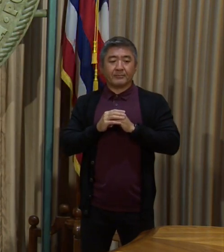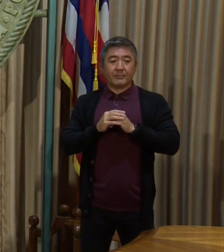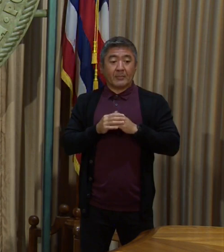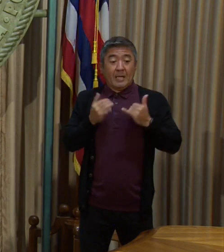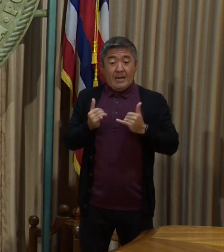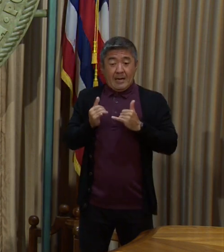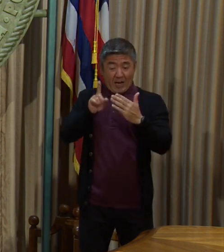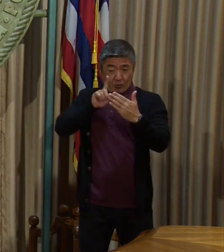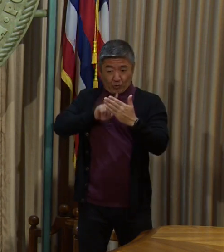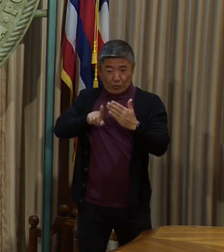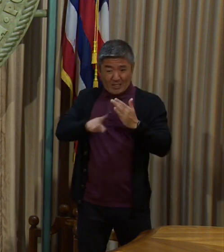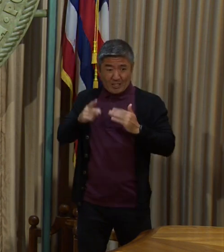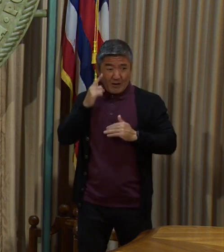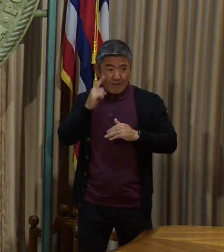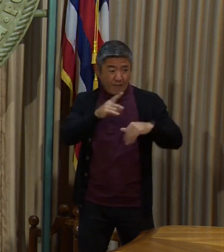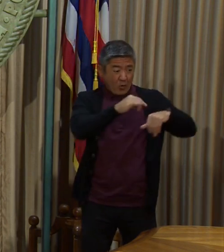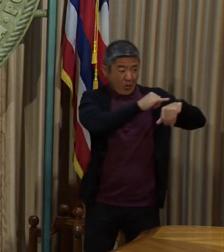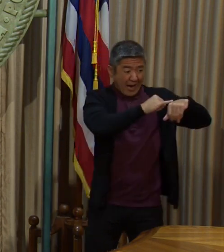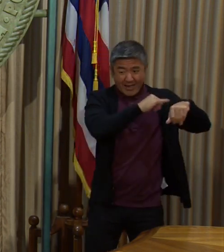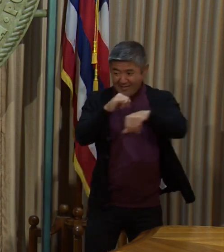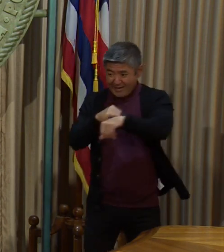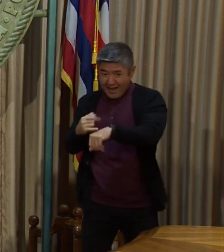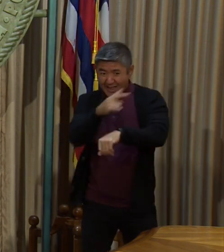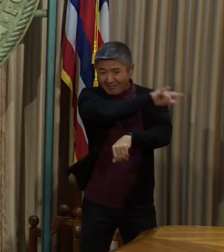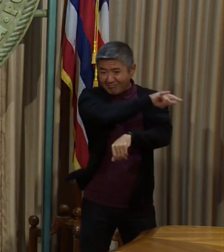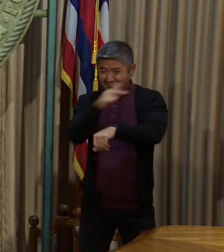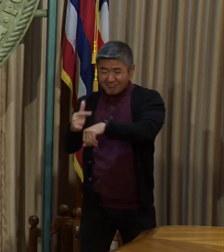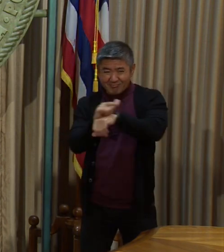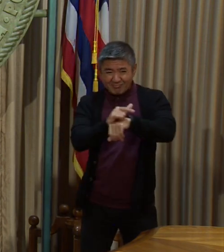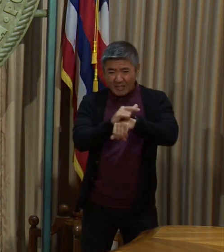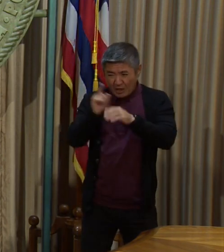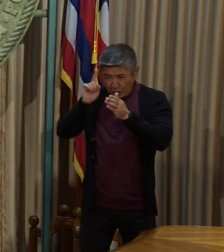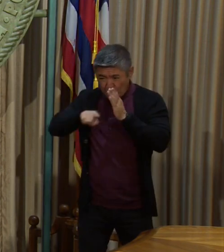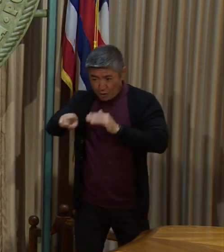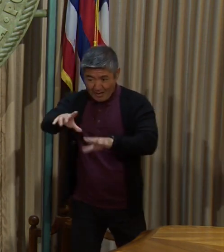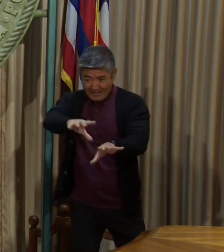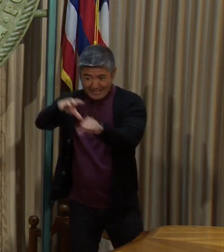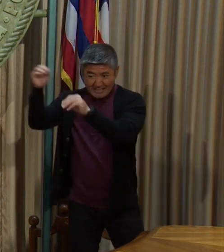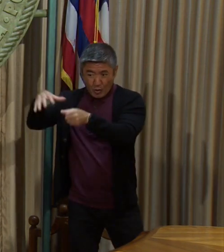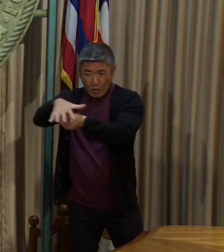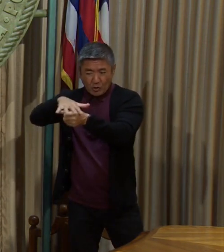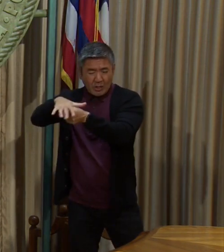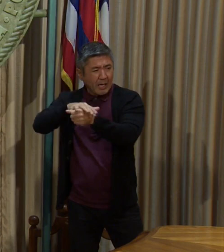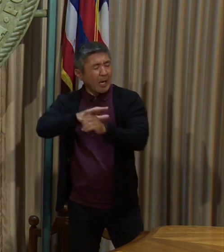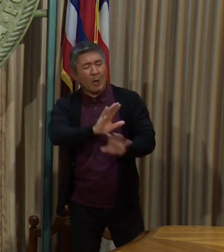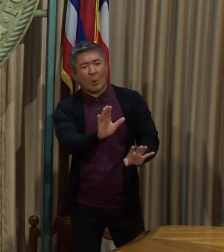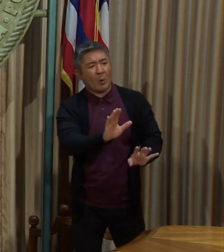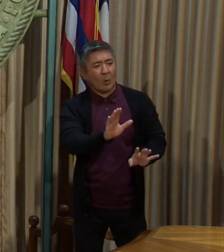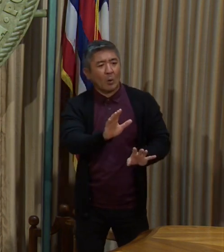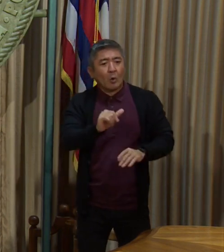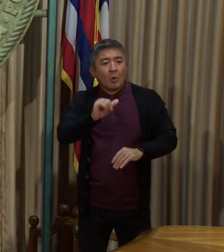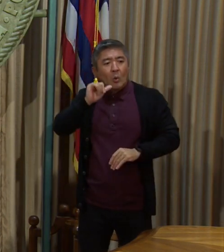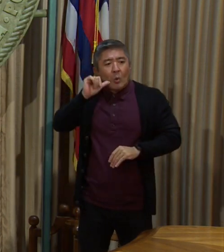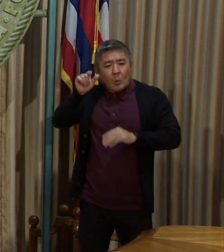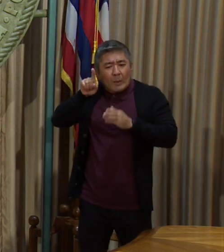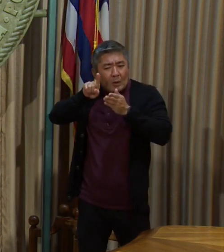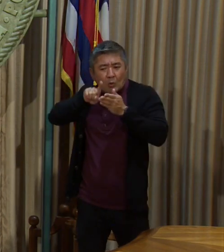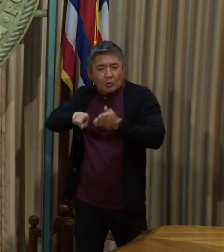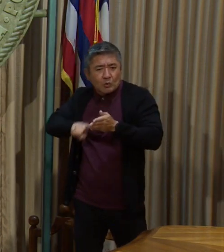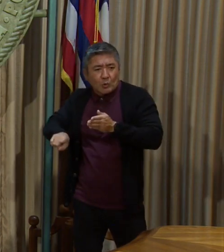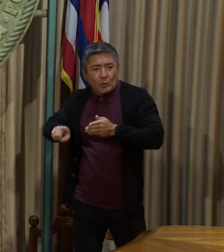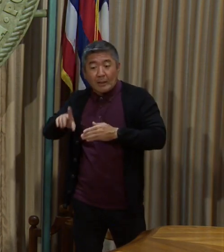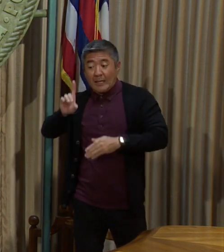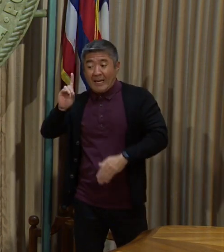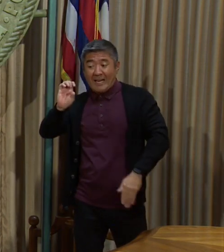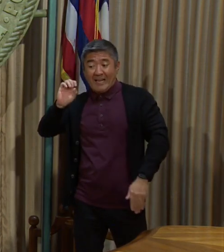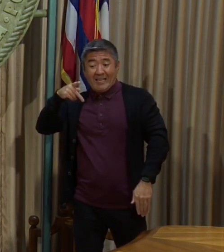departure point here for inter-county travel, Manolo, we don't screen at the departure airport. Right